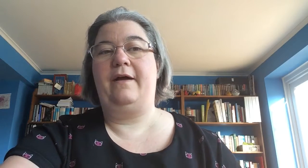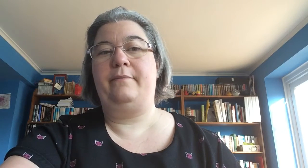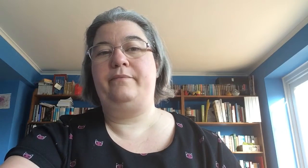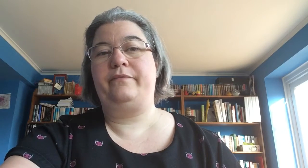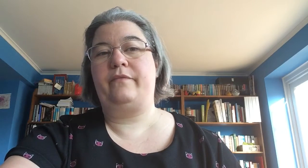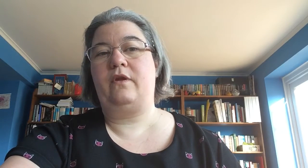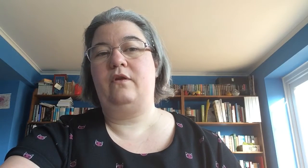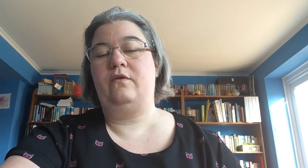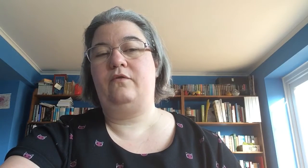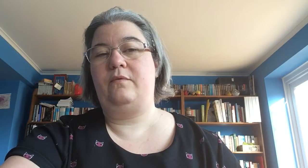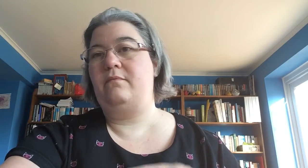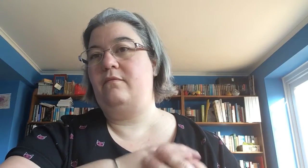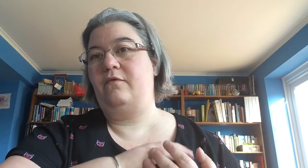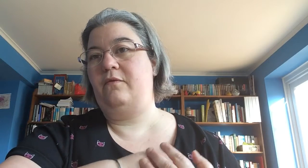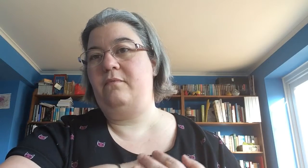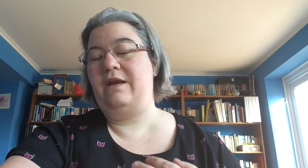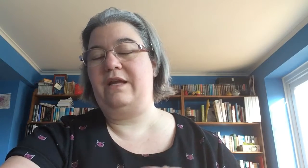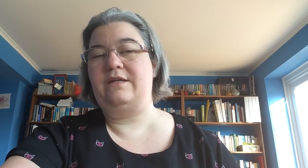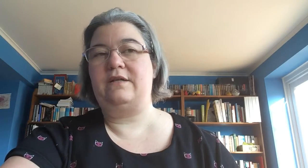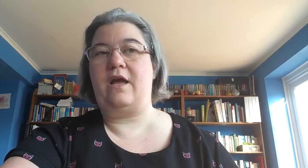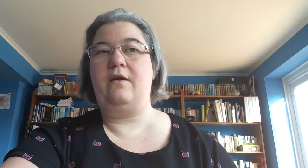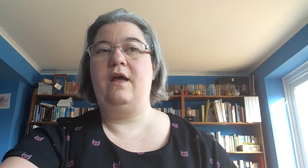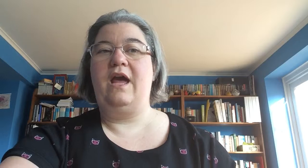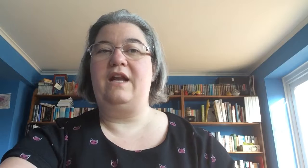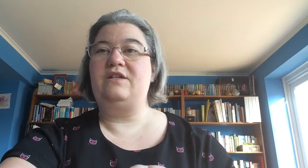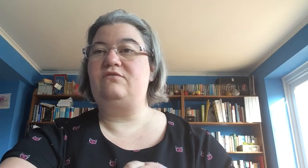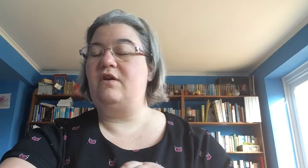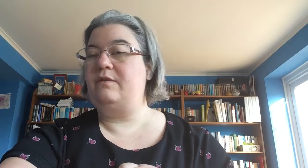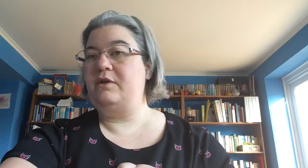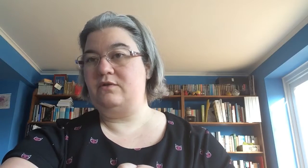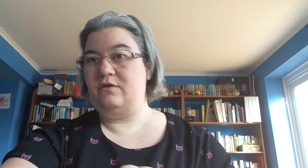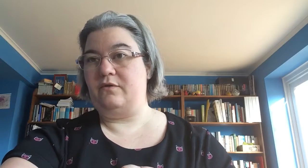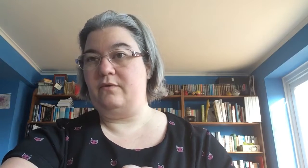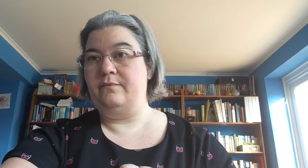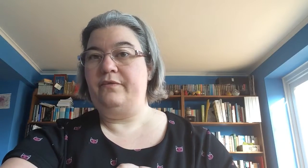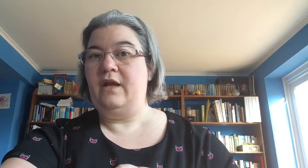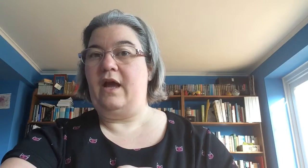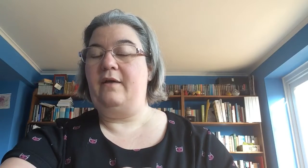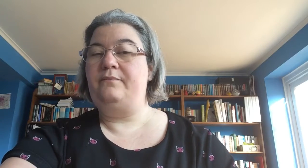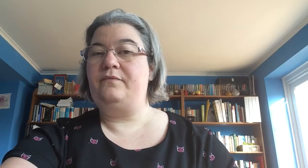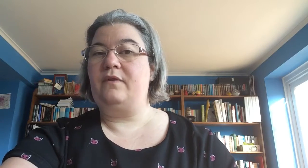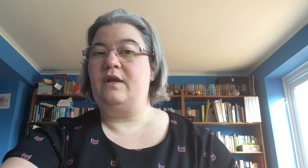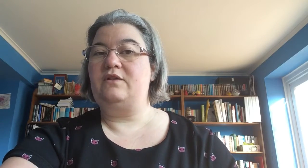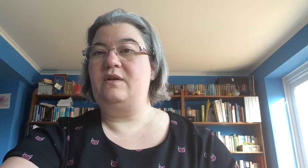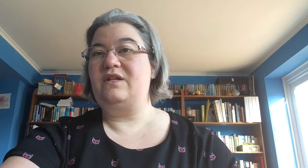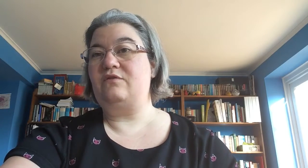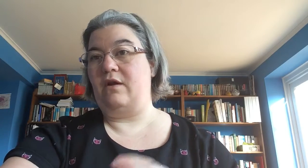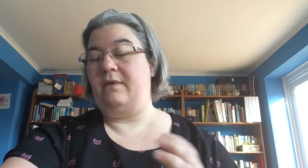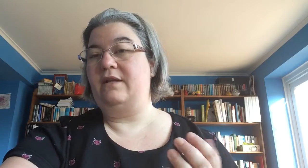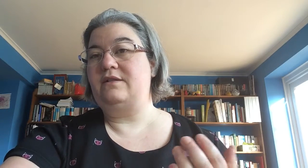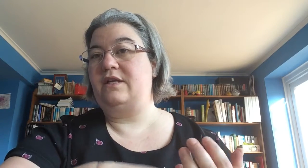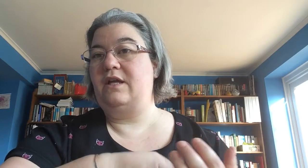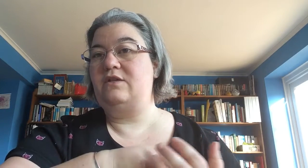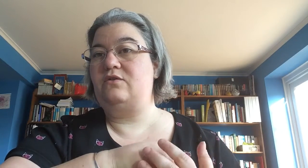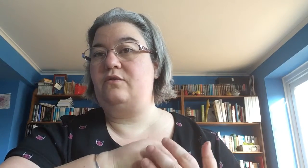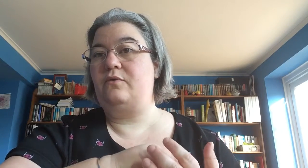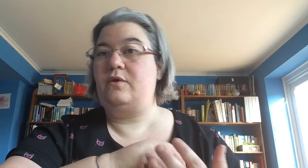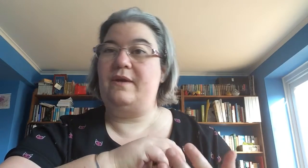from many years ago. And it's rather beautiful. So it is a romance, and it is sort of all you